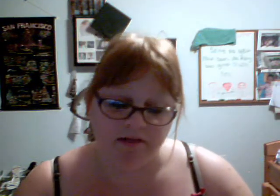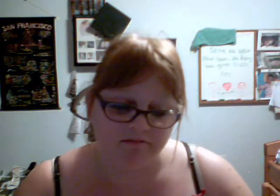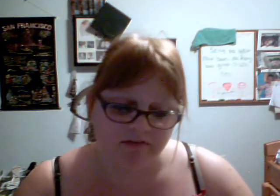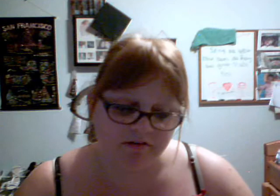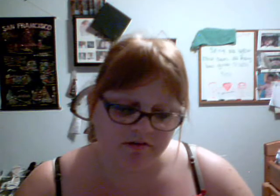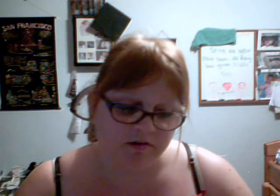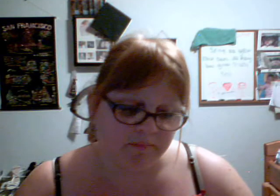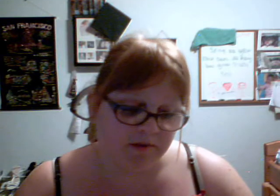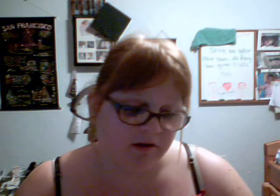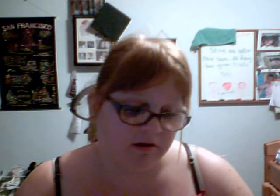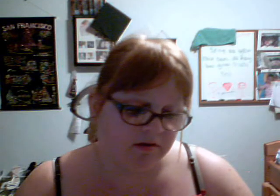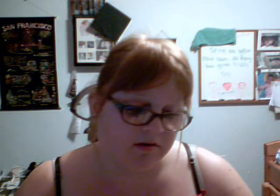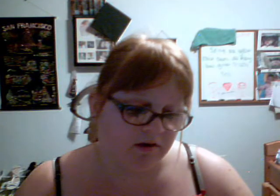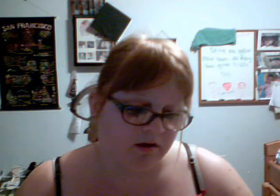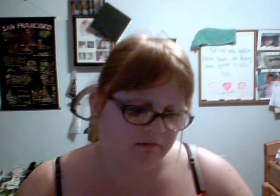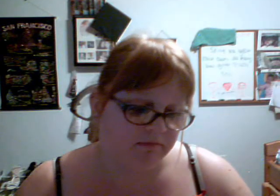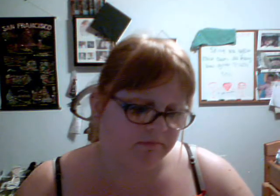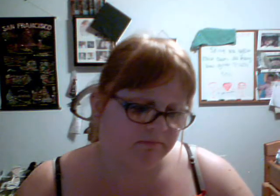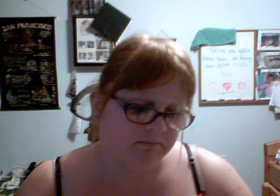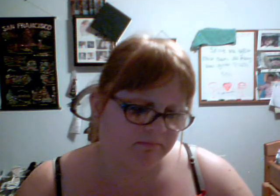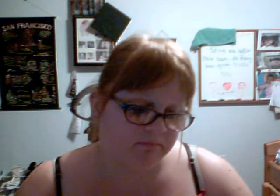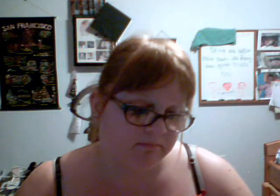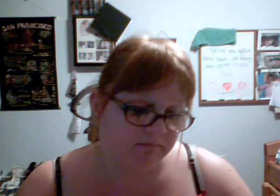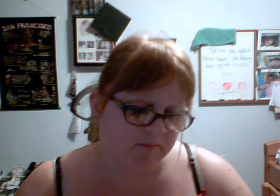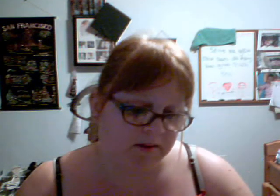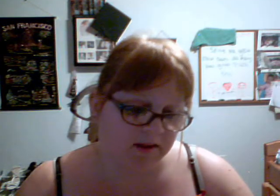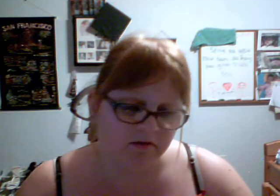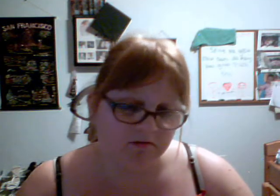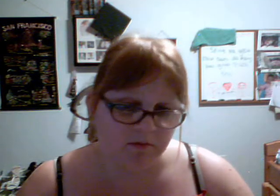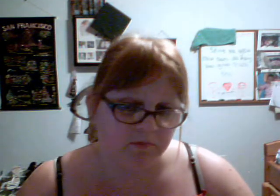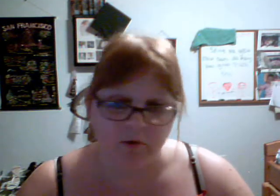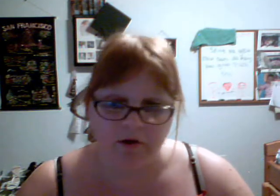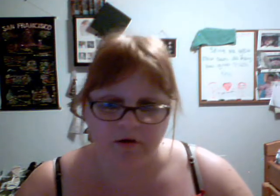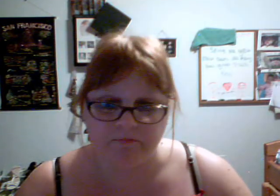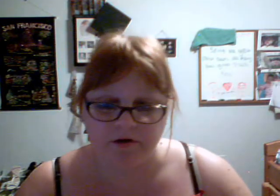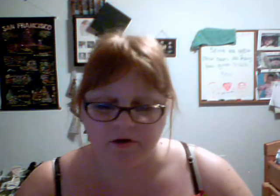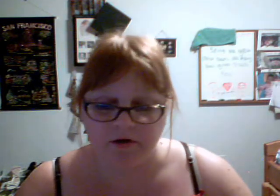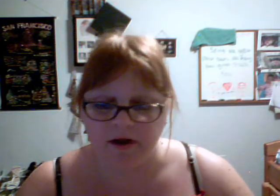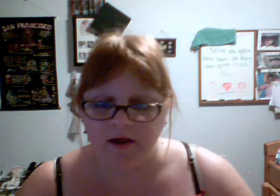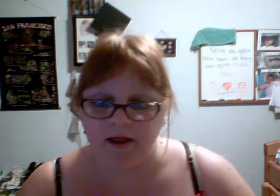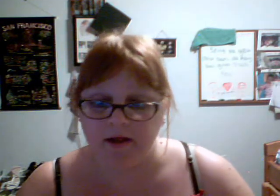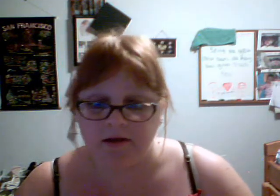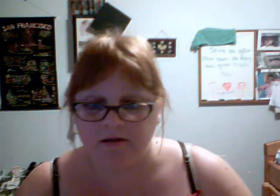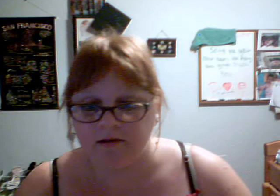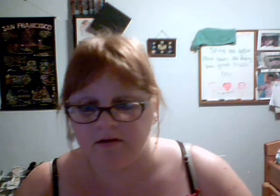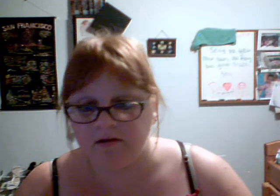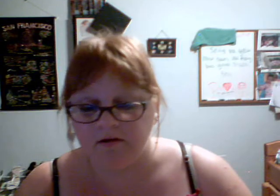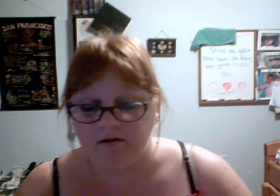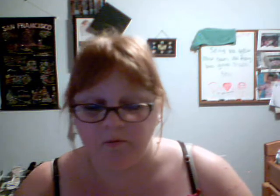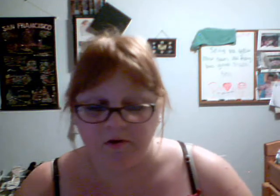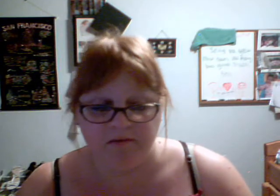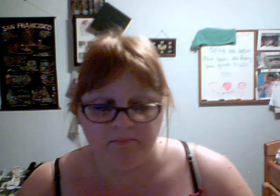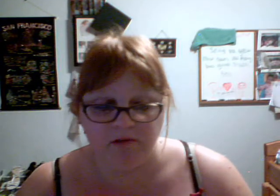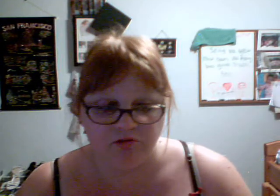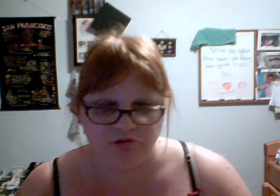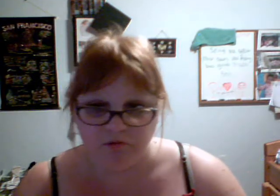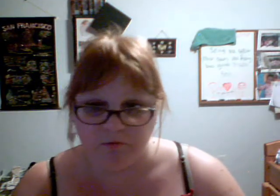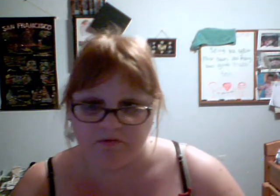texted her because of everything else that was going on for her and, you know, I wanted to make sure she was,